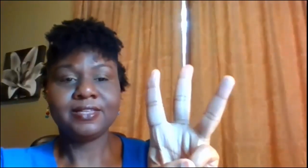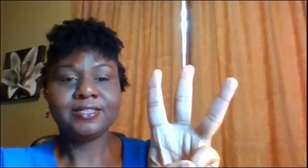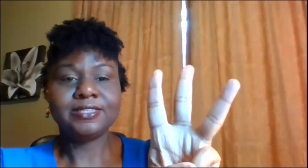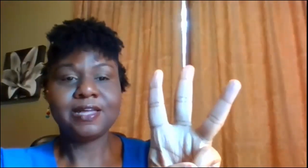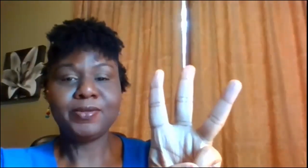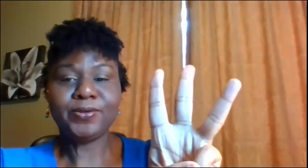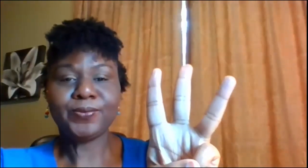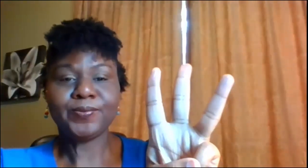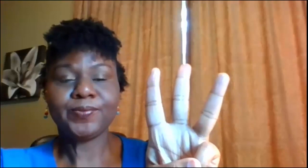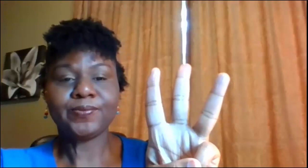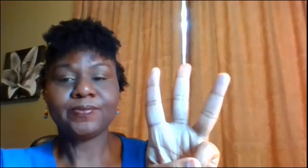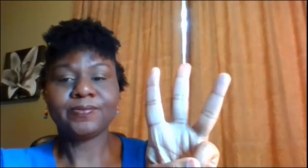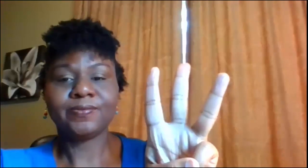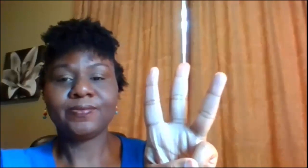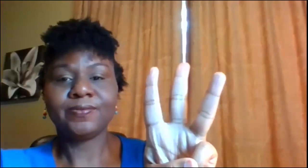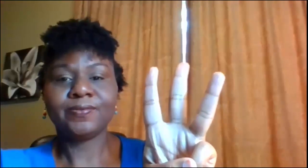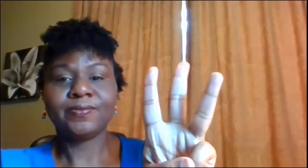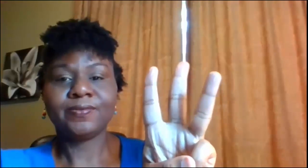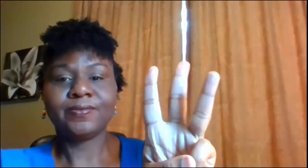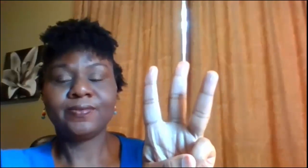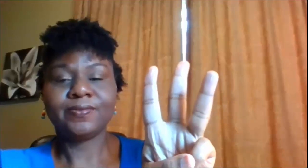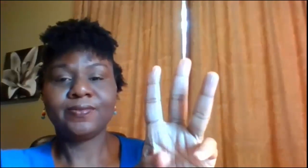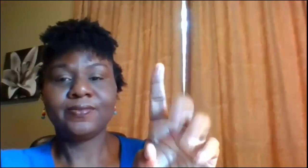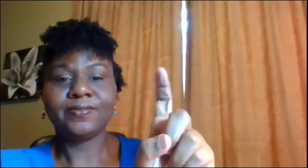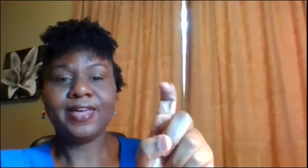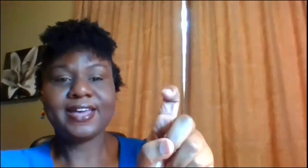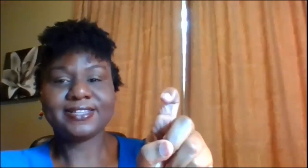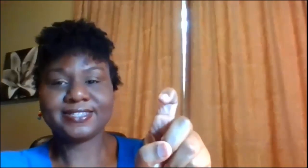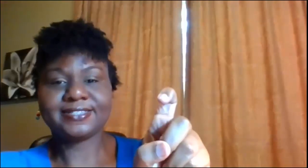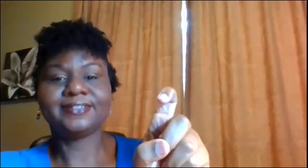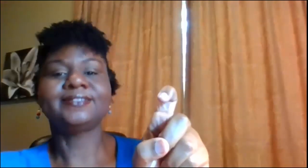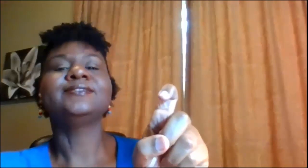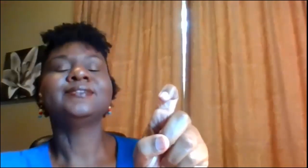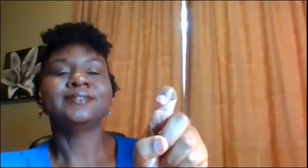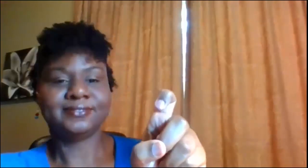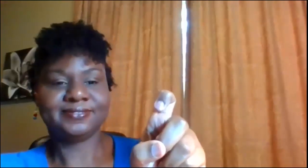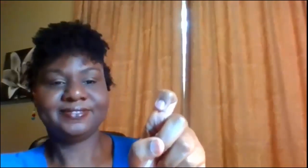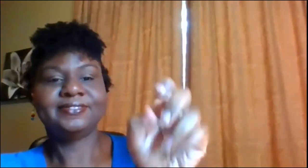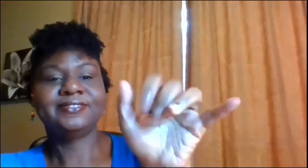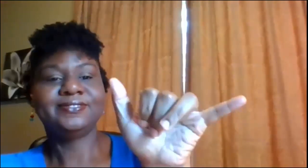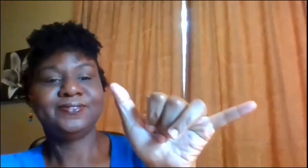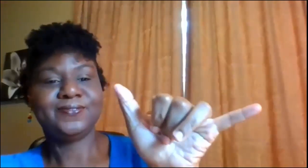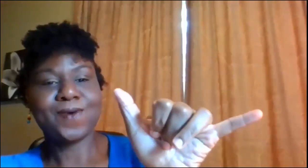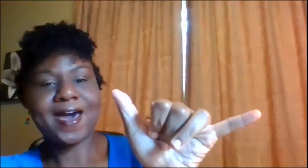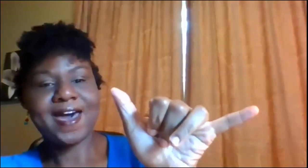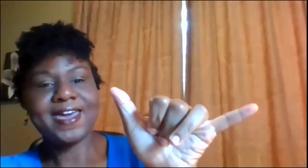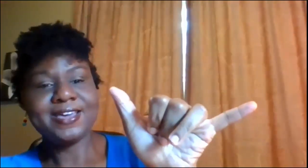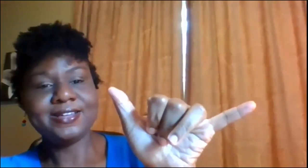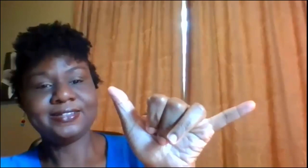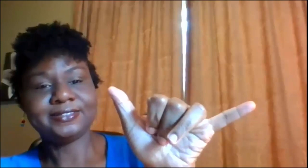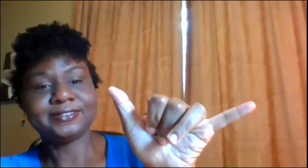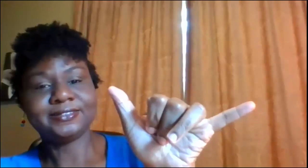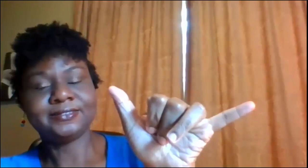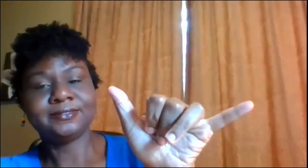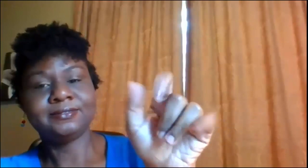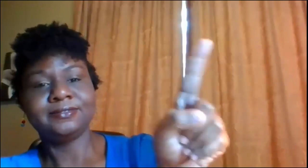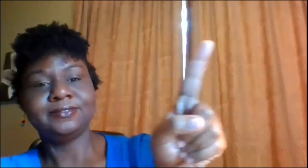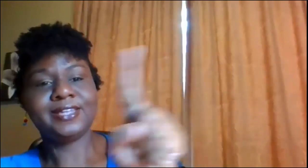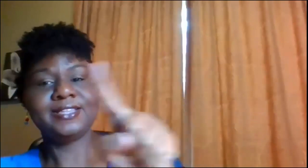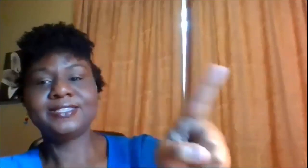W W X Y and